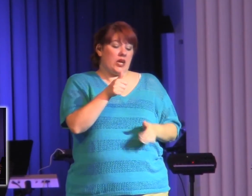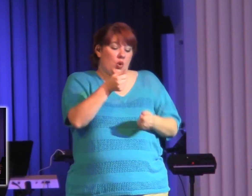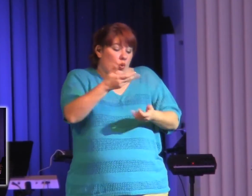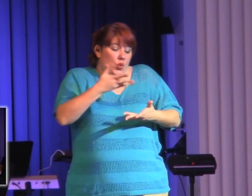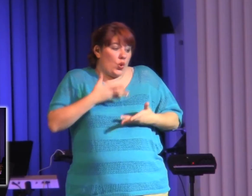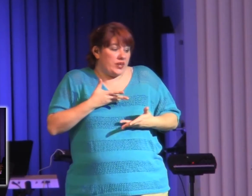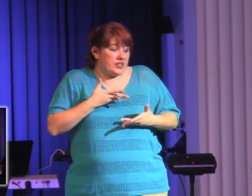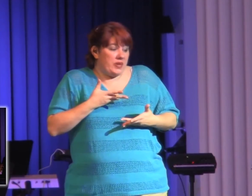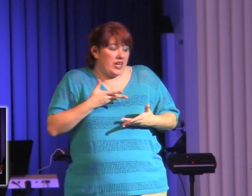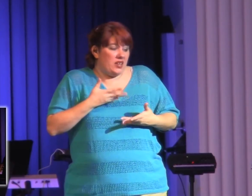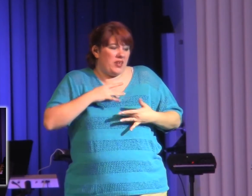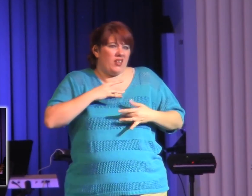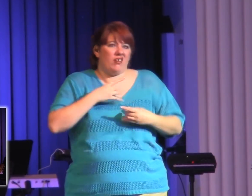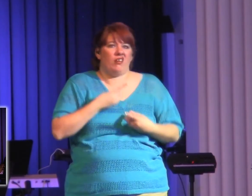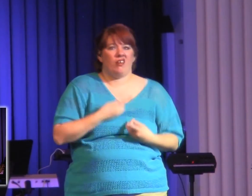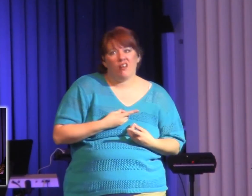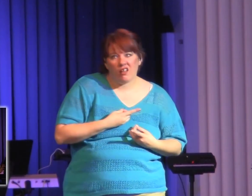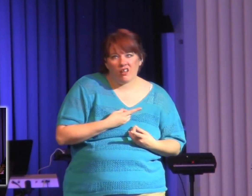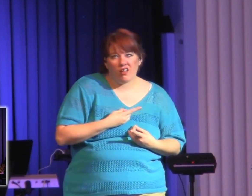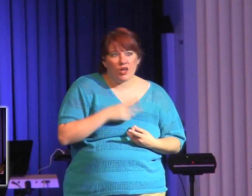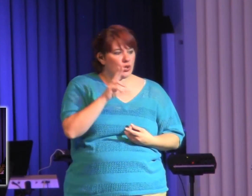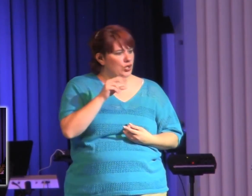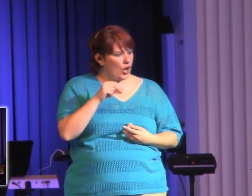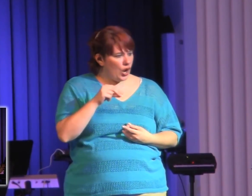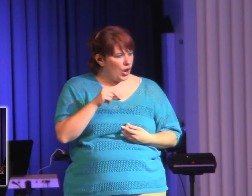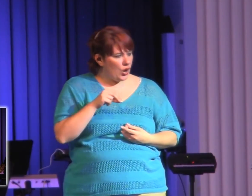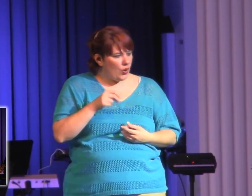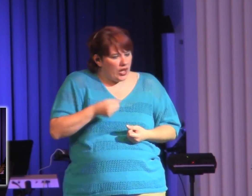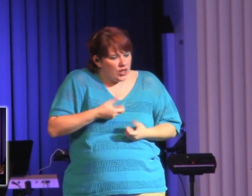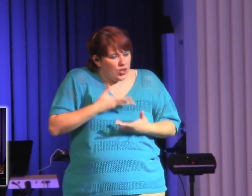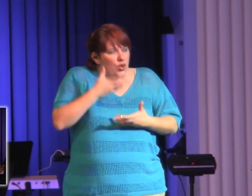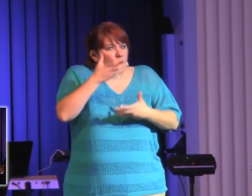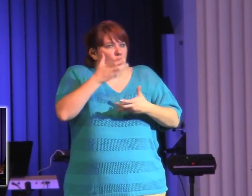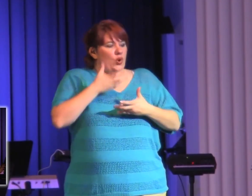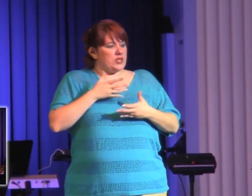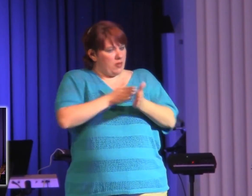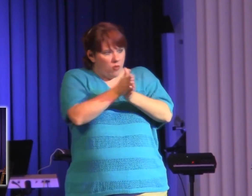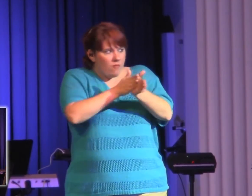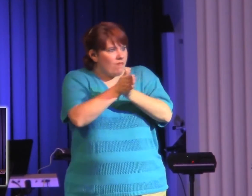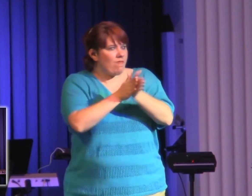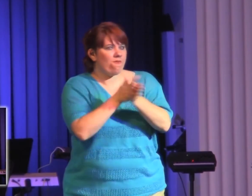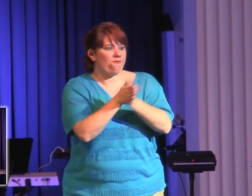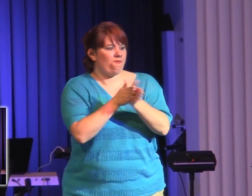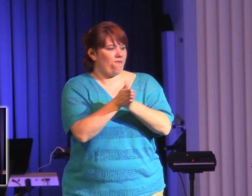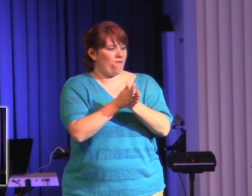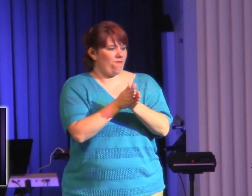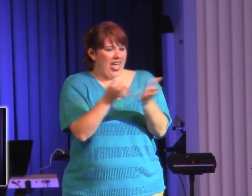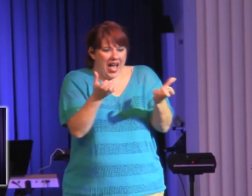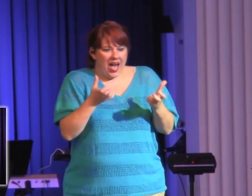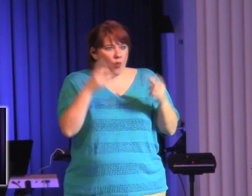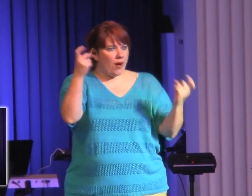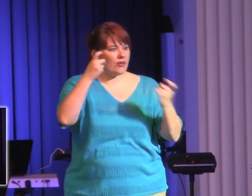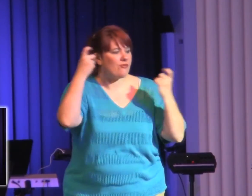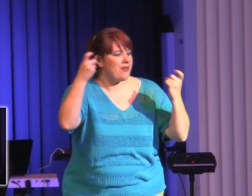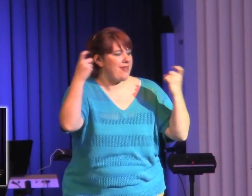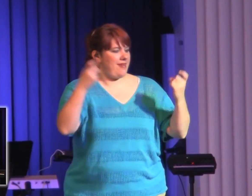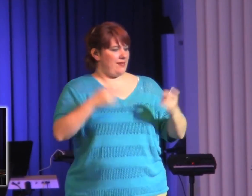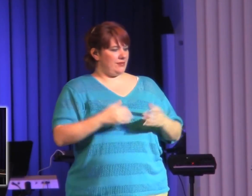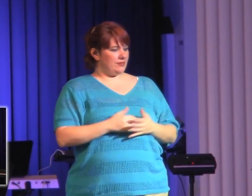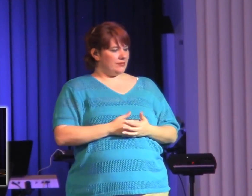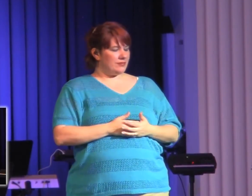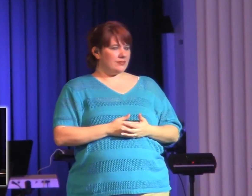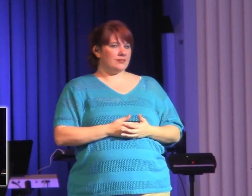That motivates me. I'm a little competitive. I want to win. Okay? I really do. I don't know about you, but I want to win.